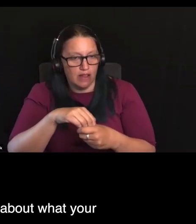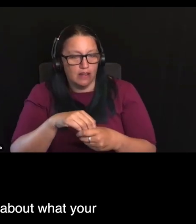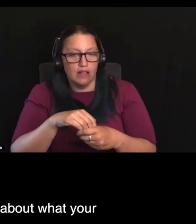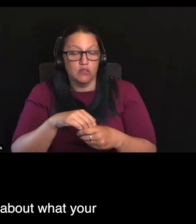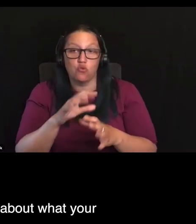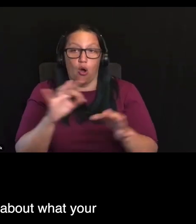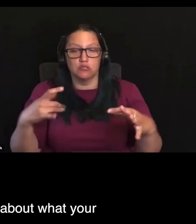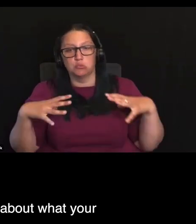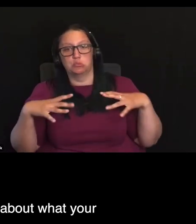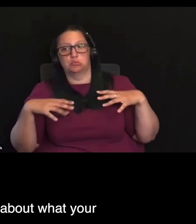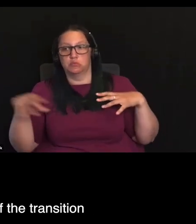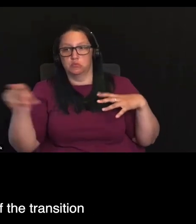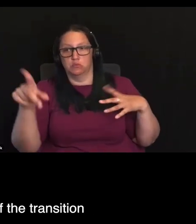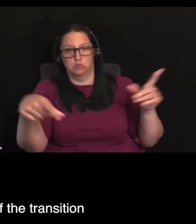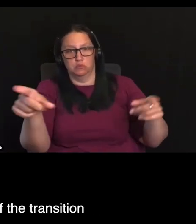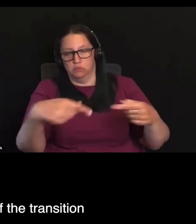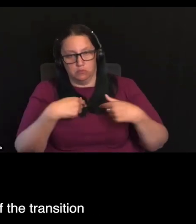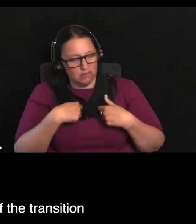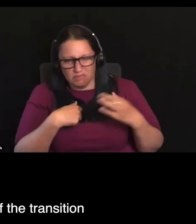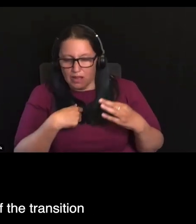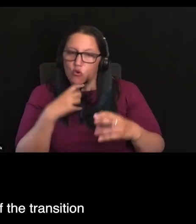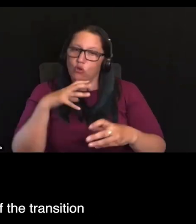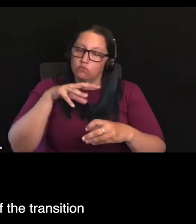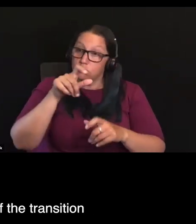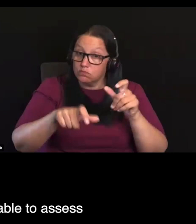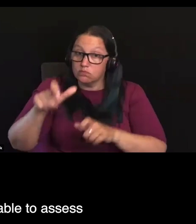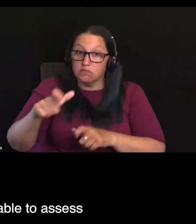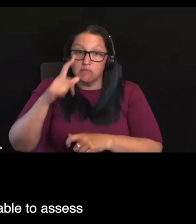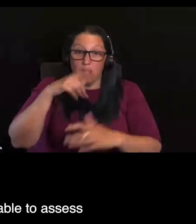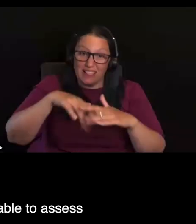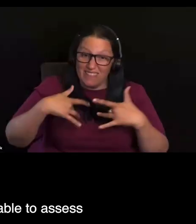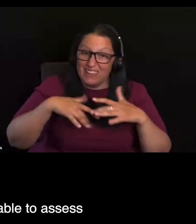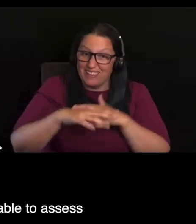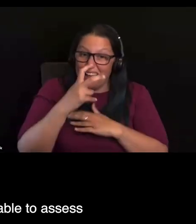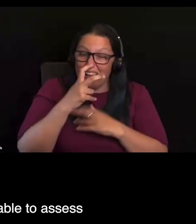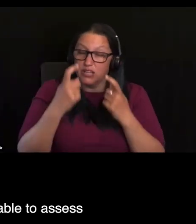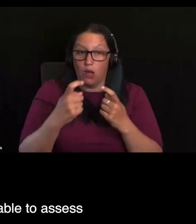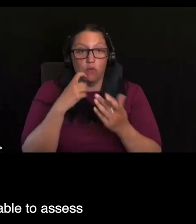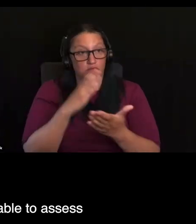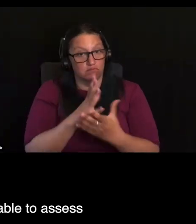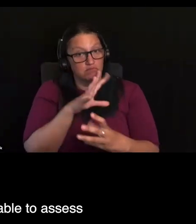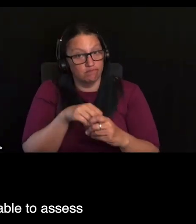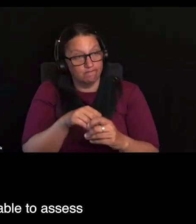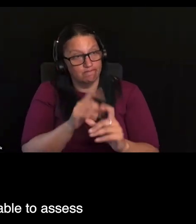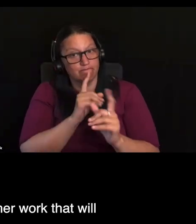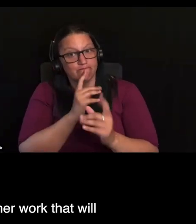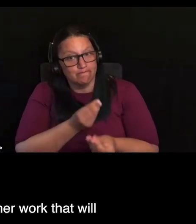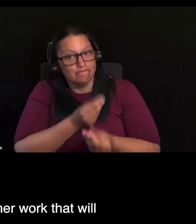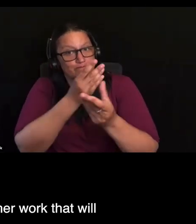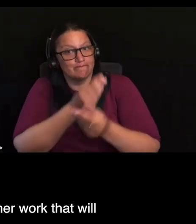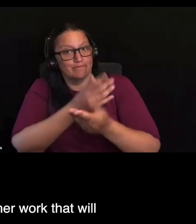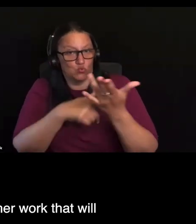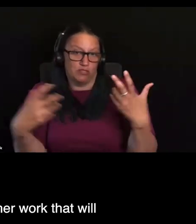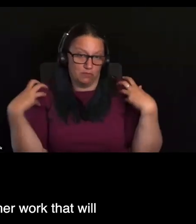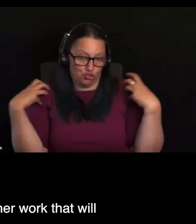want to talk a little bit about what your expectations are around kind of the transition with the Commission to being able to assess against those